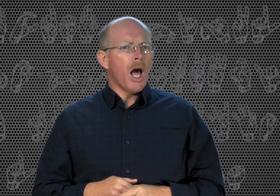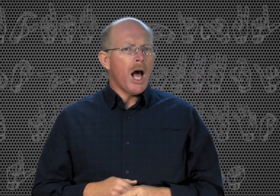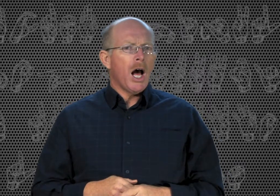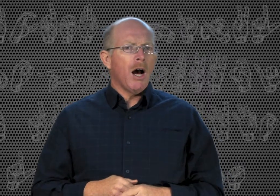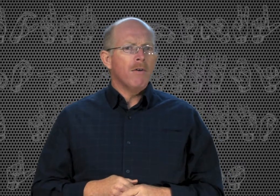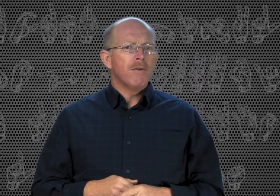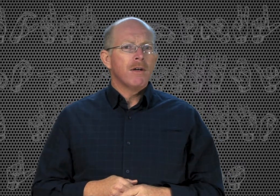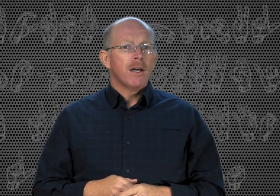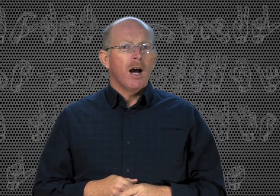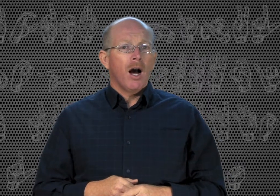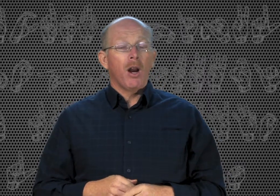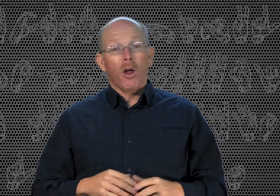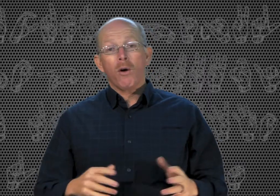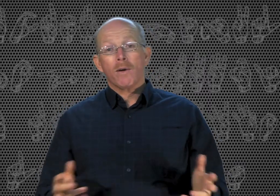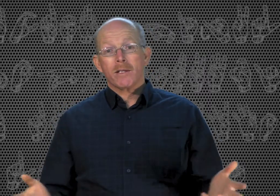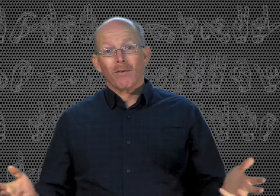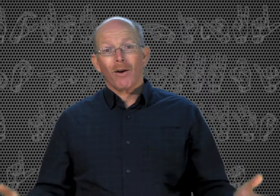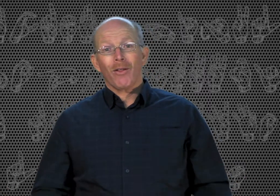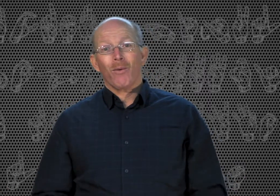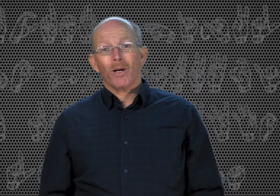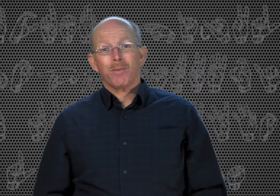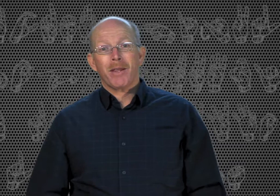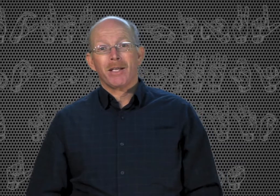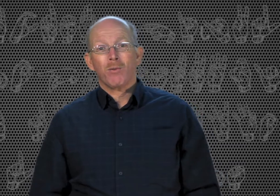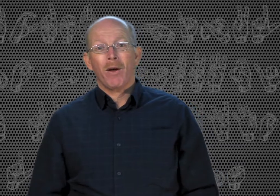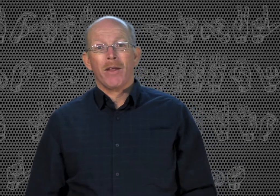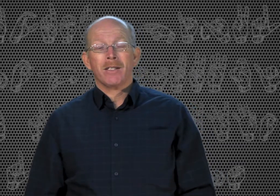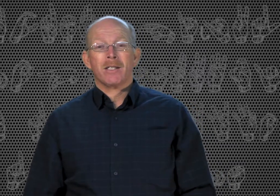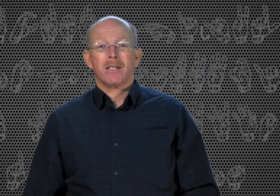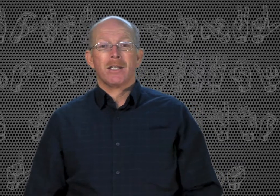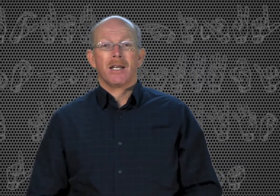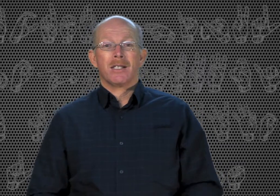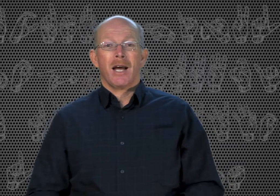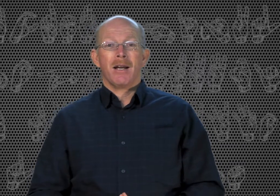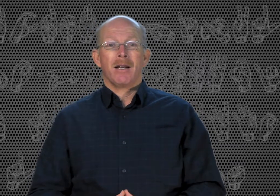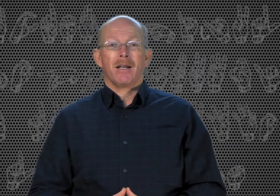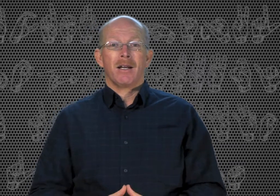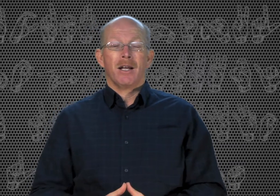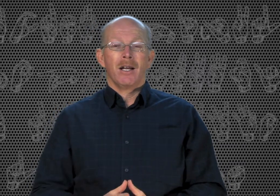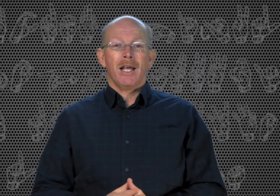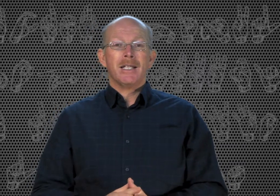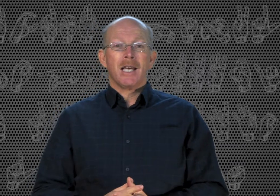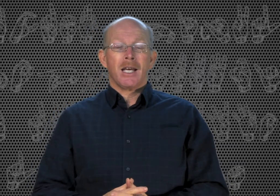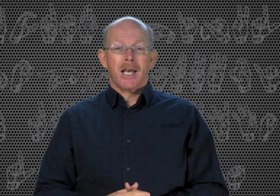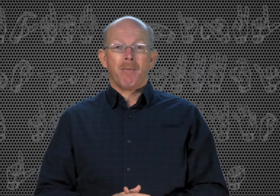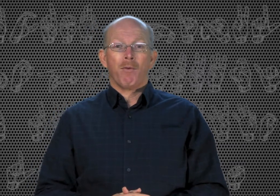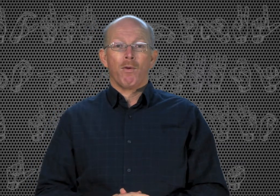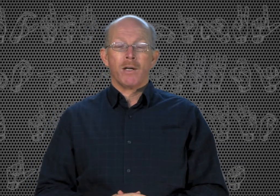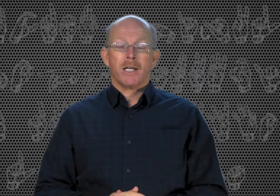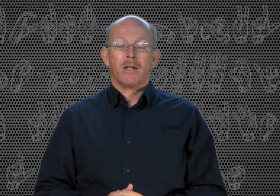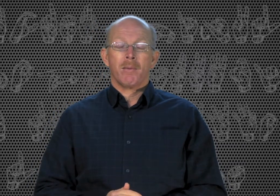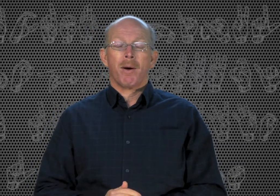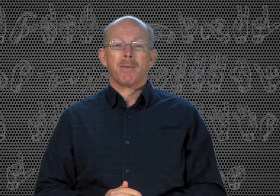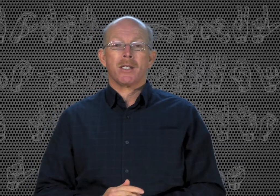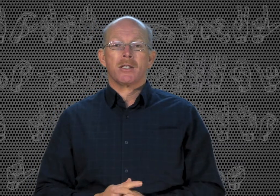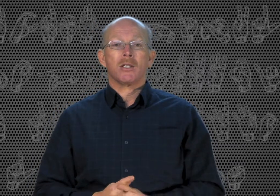of. Along with several other words. But that's one that's that's got an easy example for us here in the prepositions.